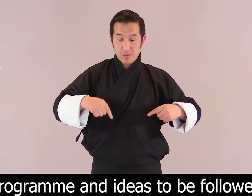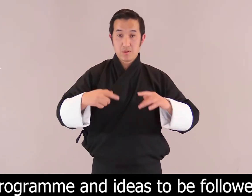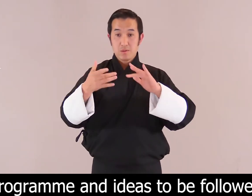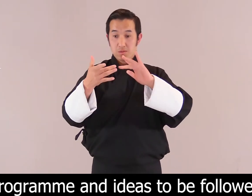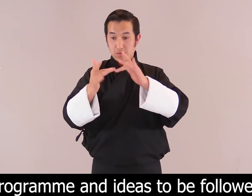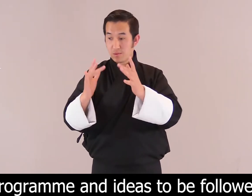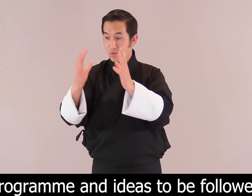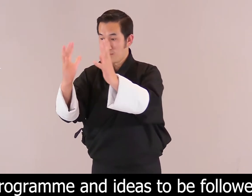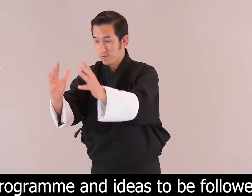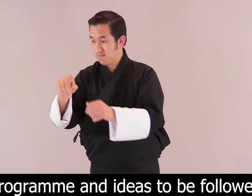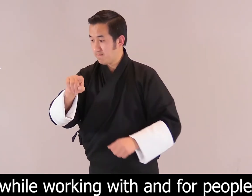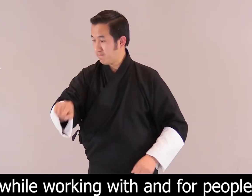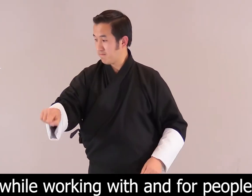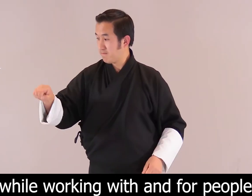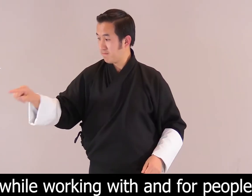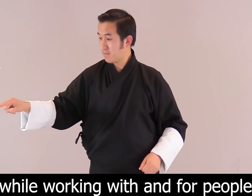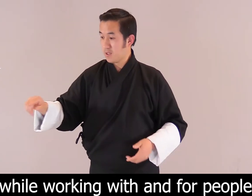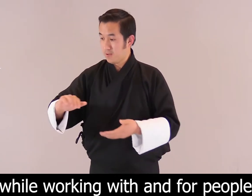and for people with disabilities.